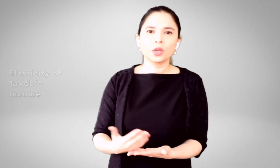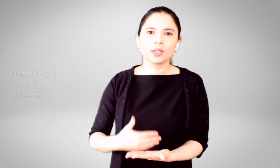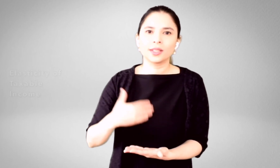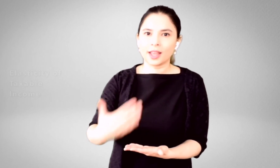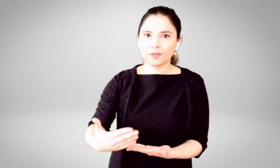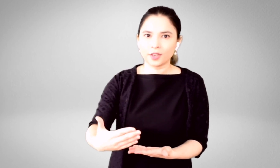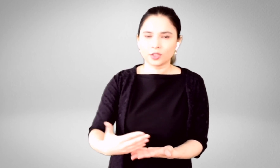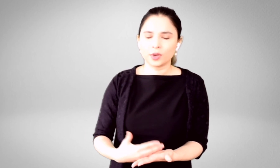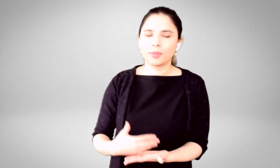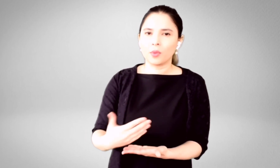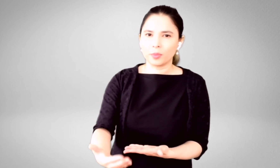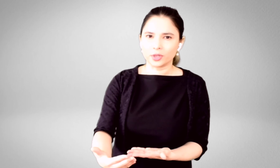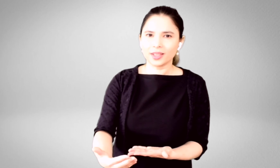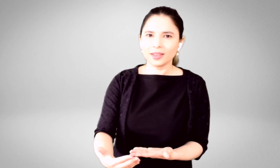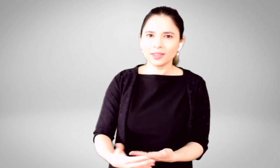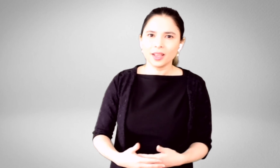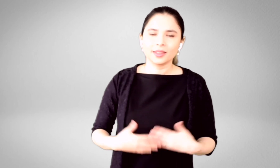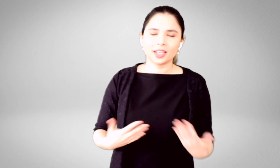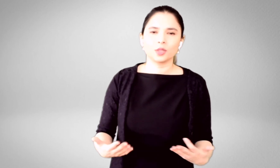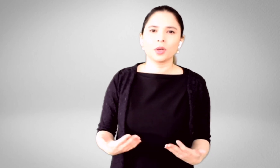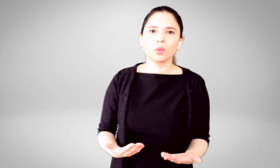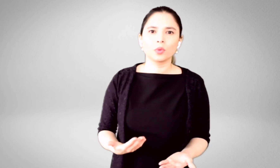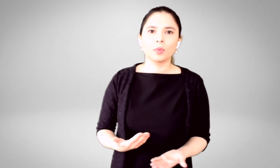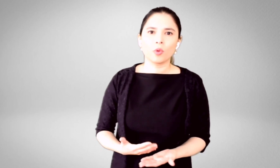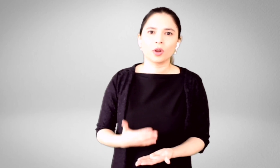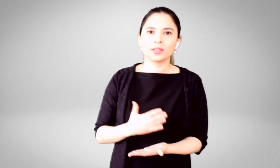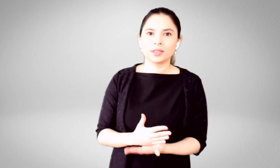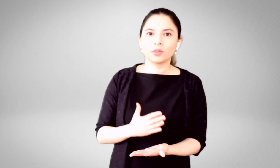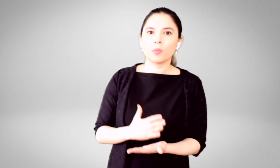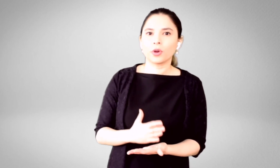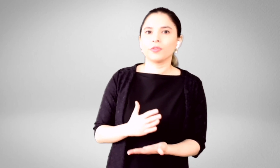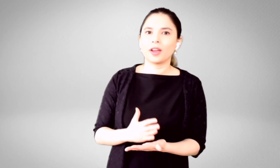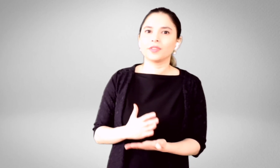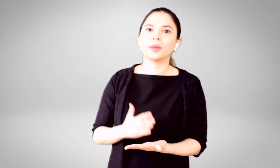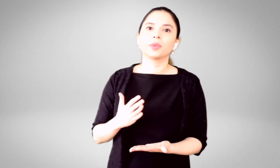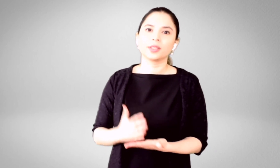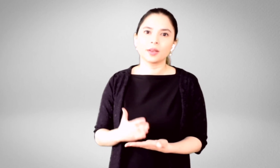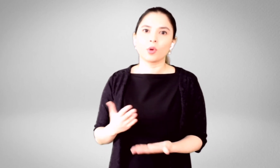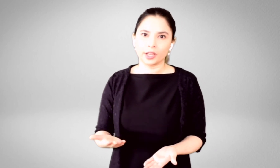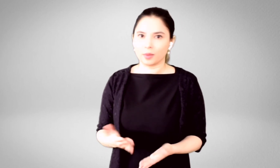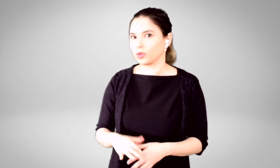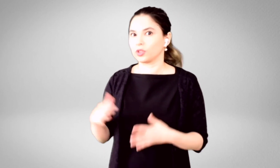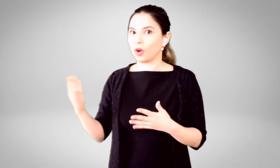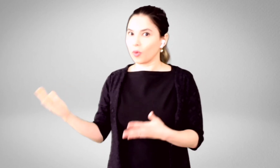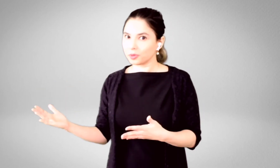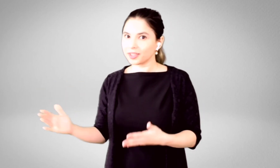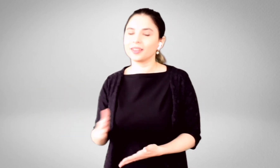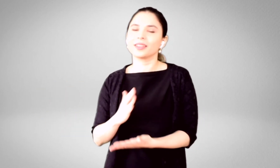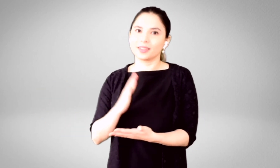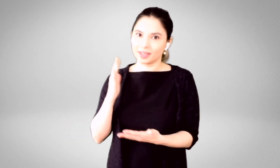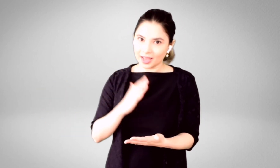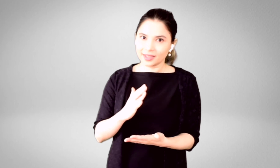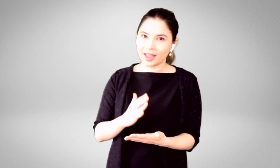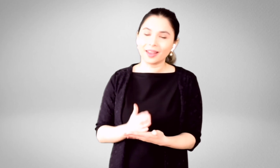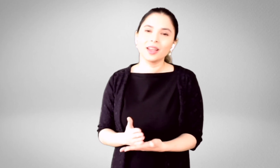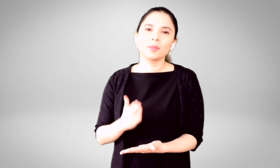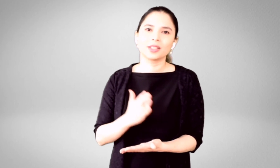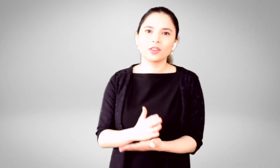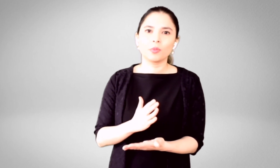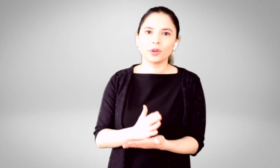to increase the net of tax rate by 1%, taxpayer will report 0.59% more income. So, it's not 1%, it's less than that, but it's 0